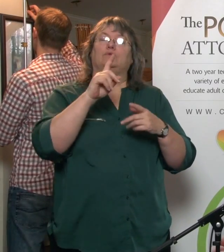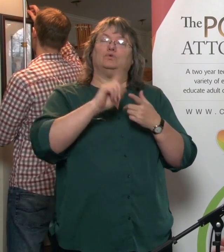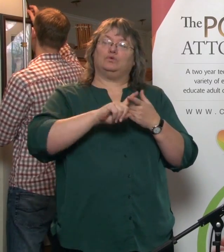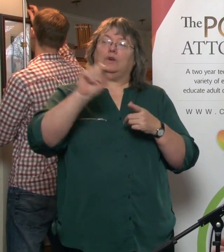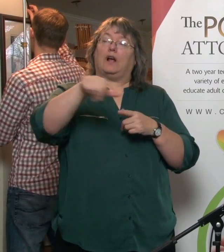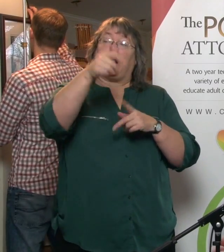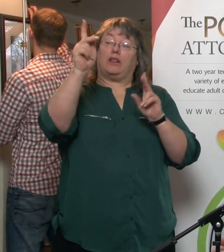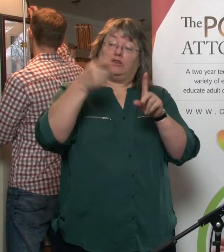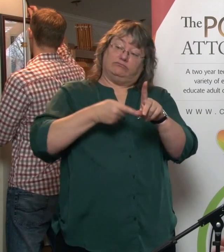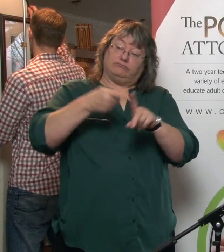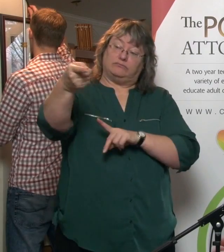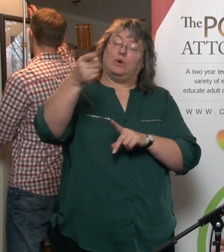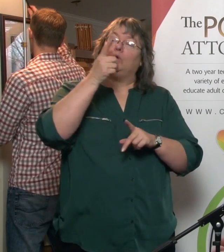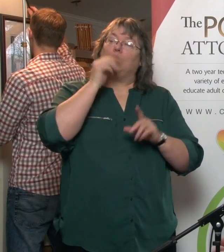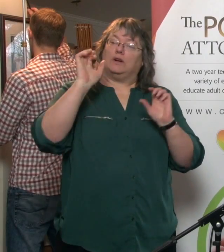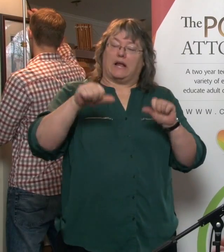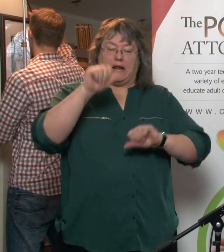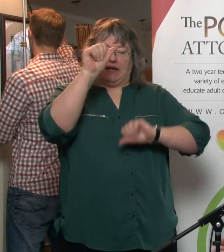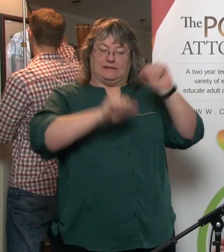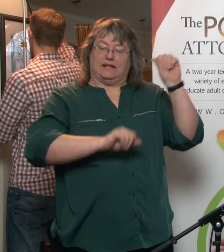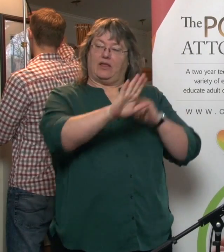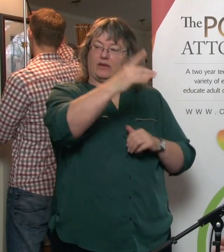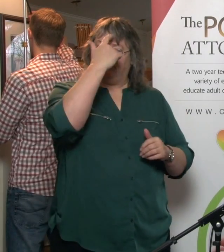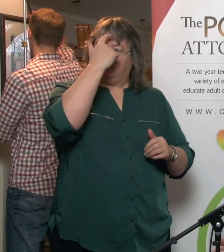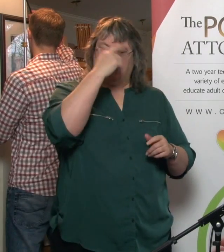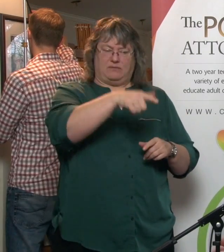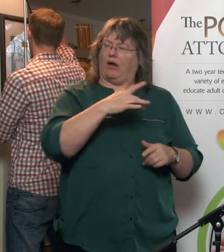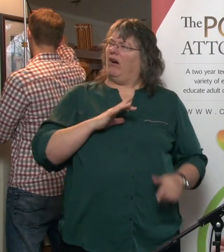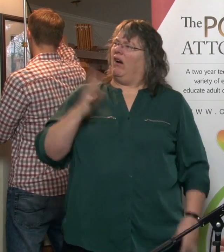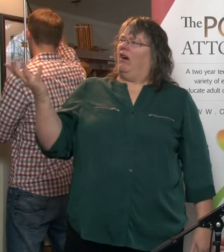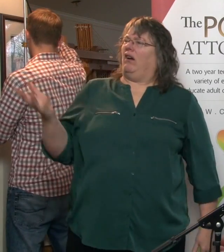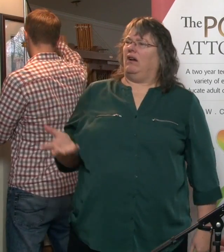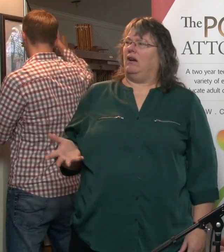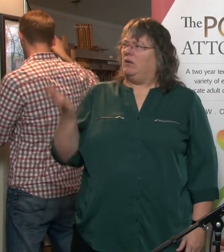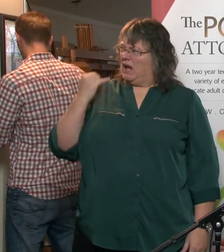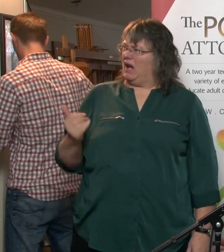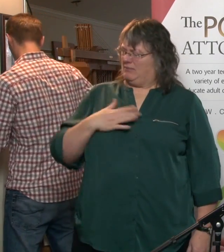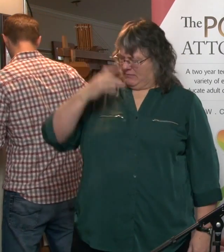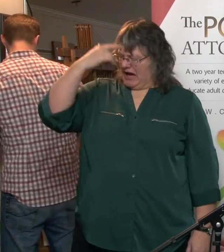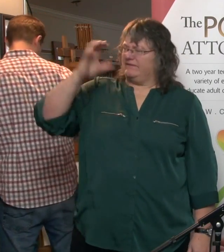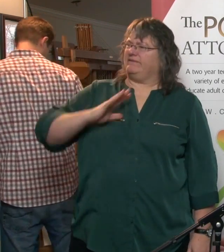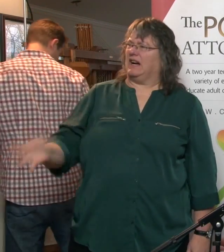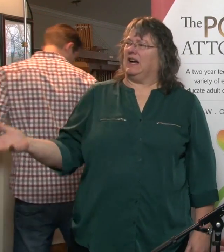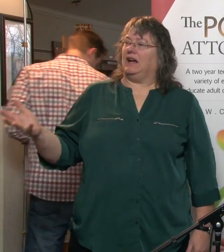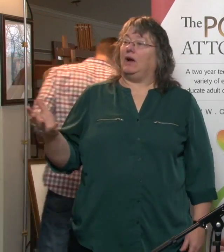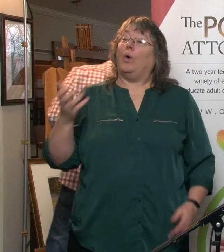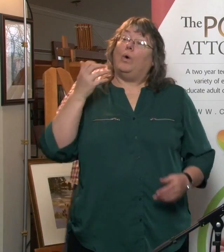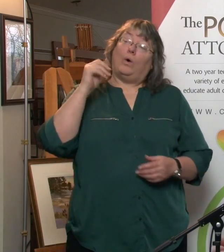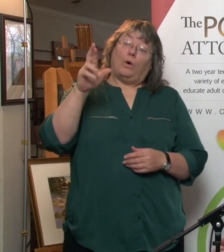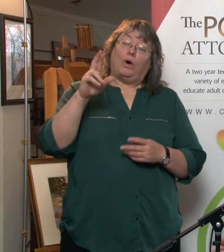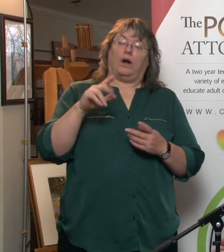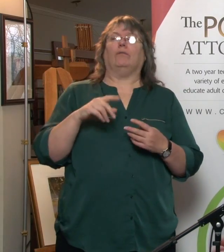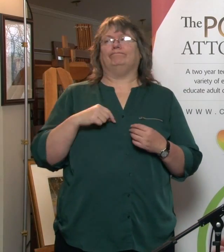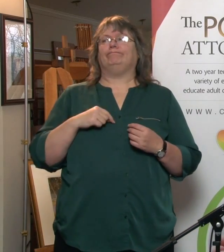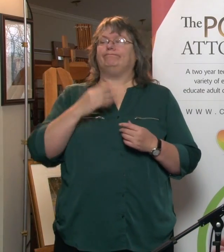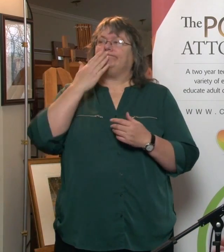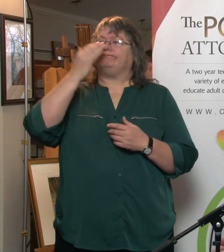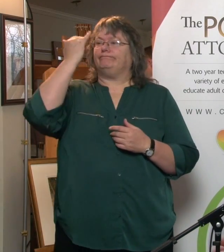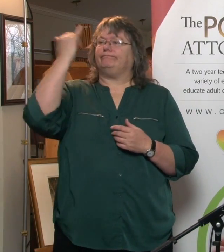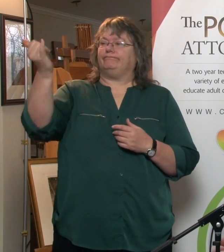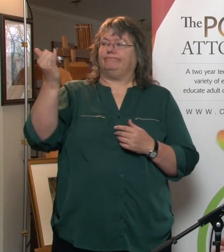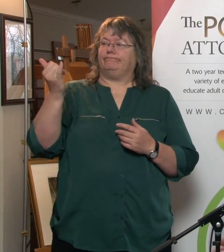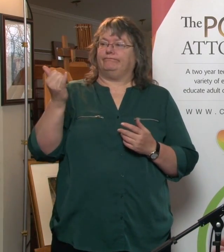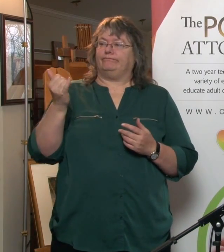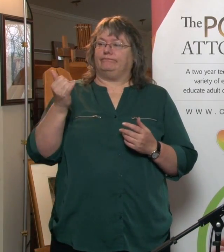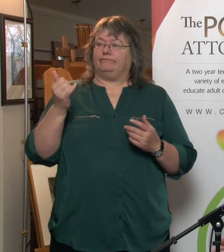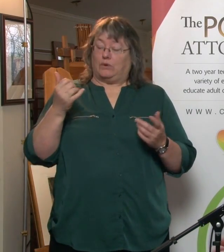Of course, the person might be very offended by that, but in other cases, they may like the idea because they want it clear that they